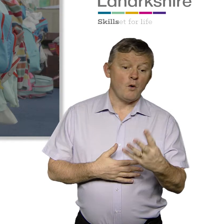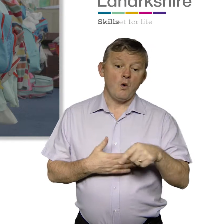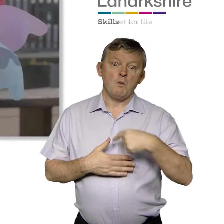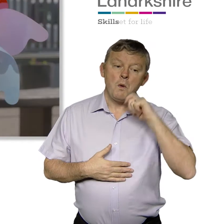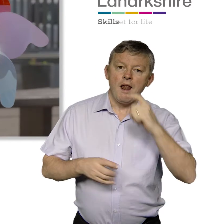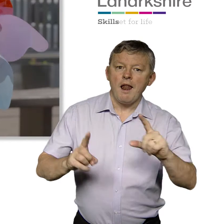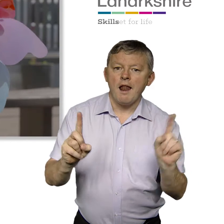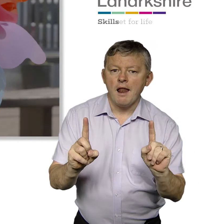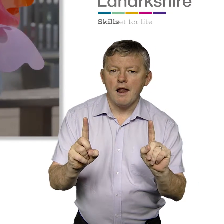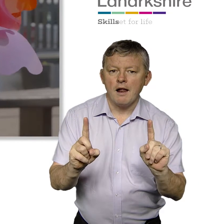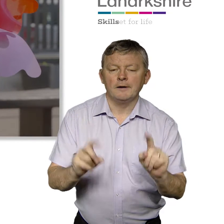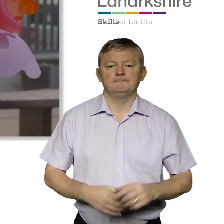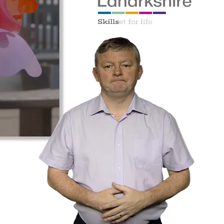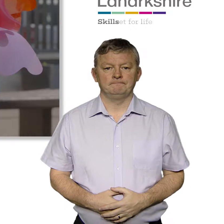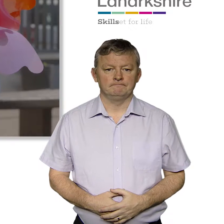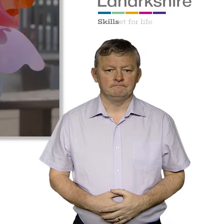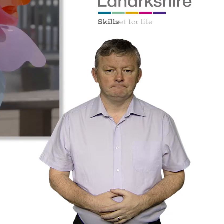By 2024, we will